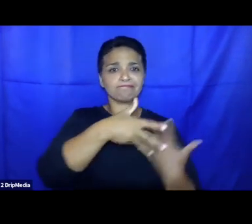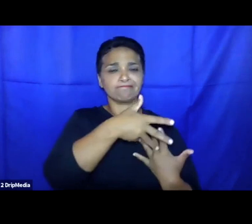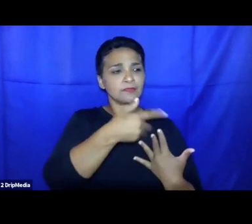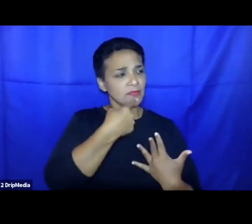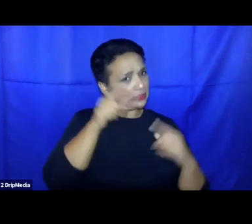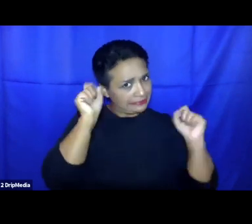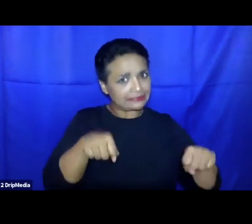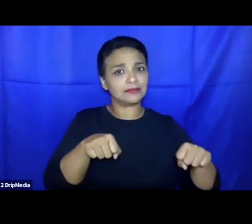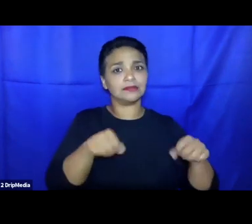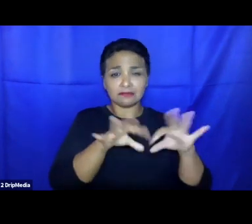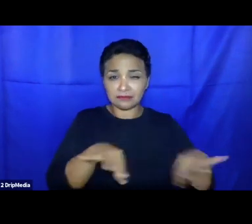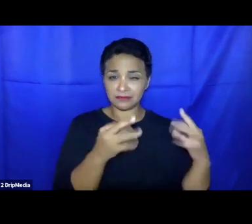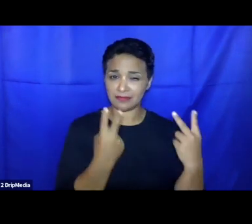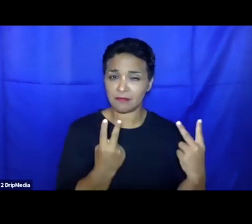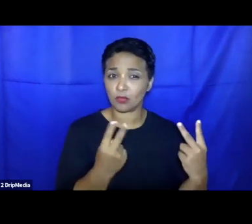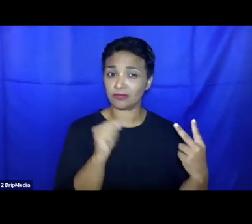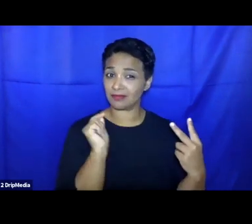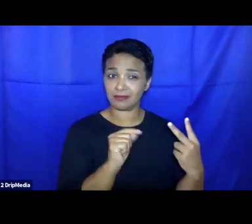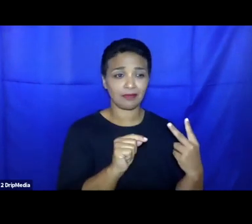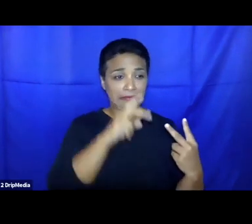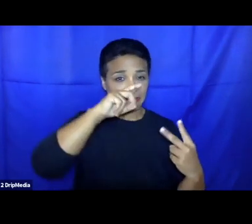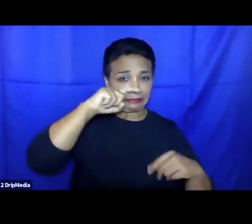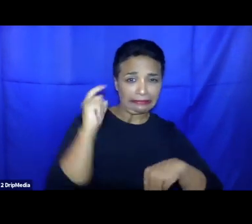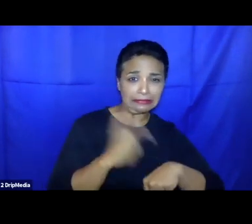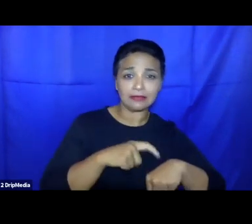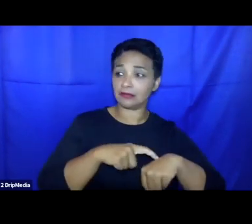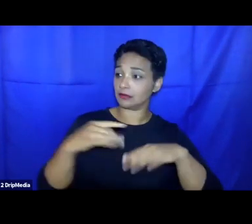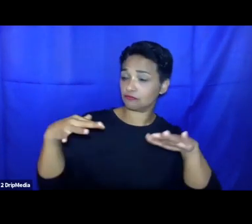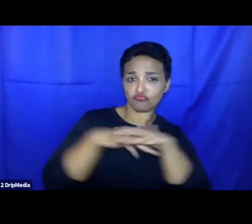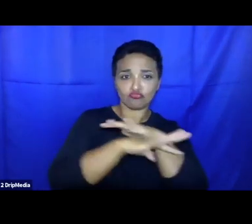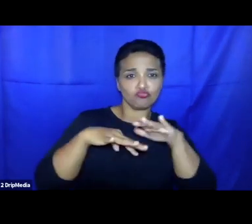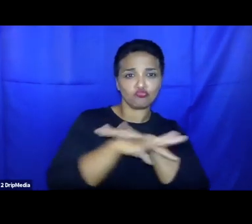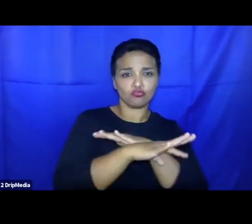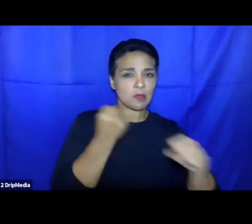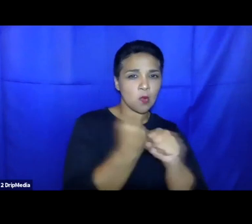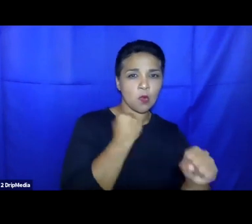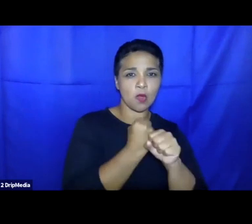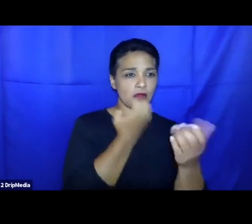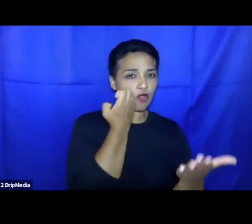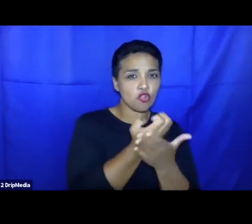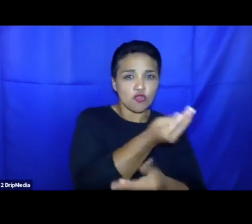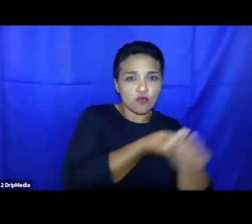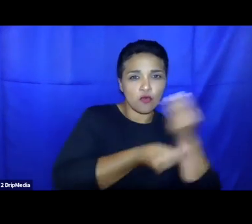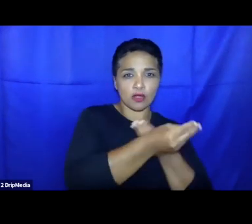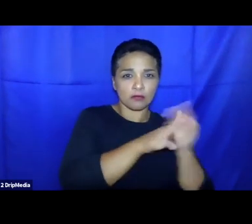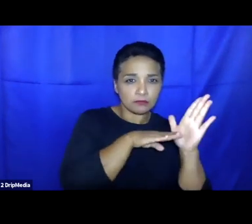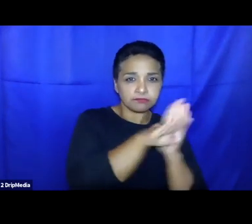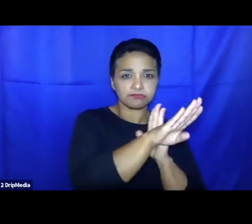the social demographic economic construction of Canada, in a way that is common to